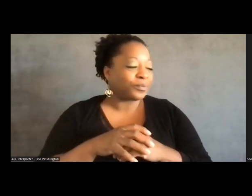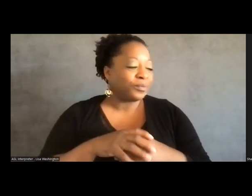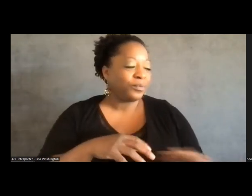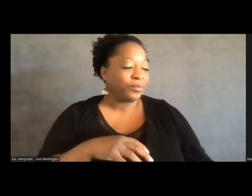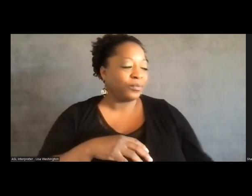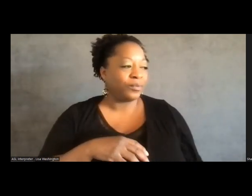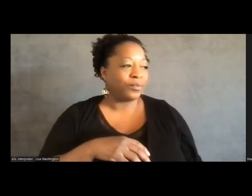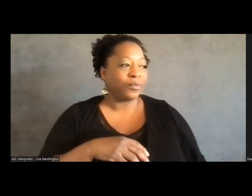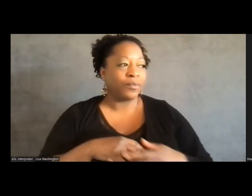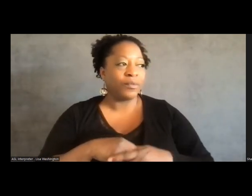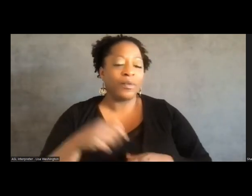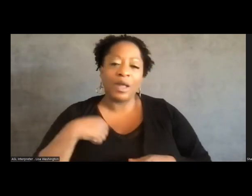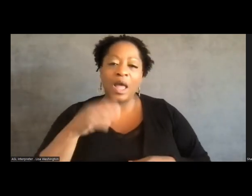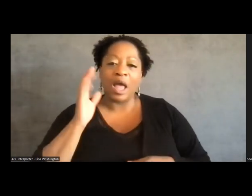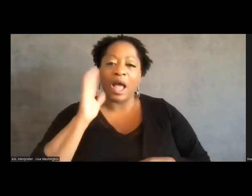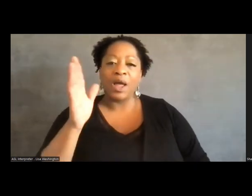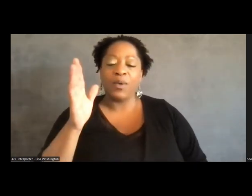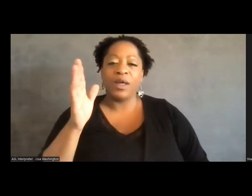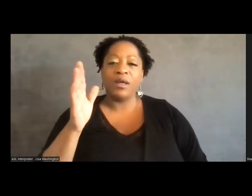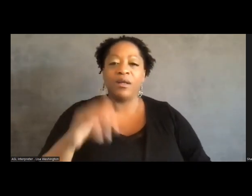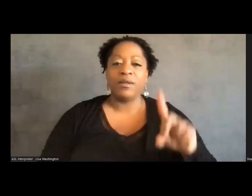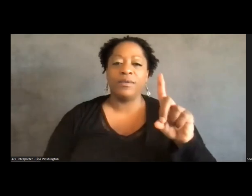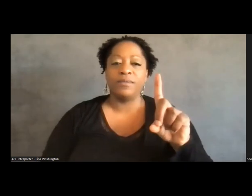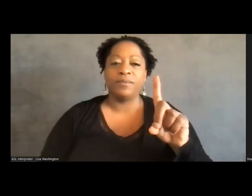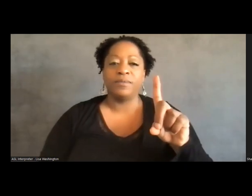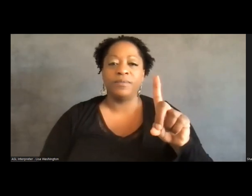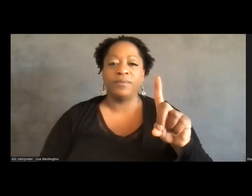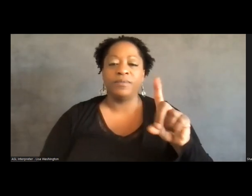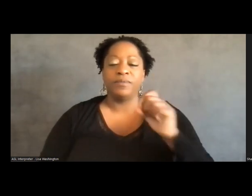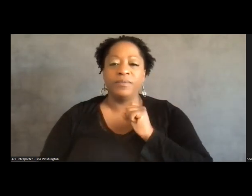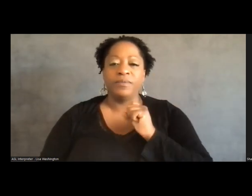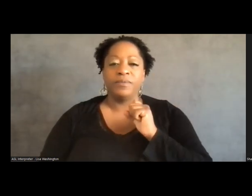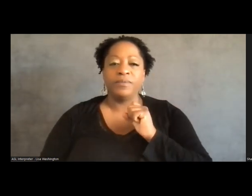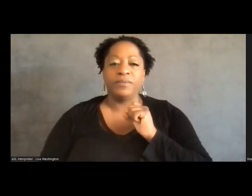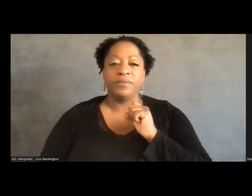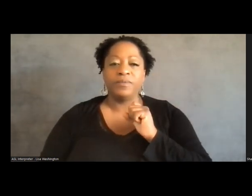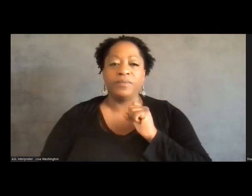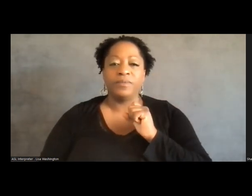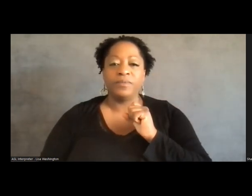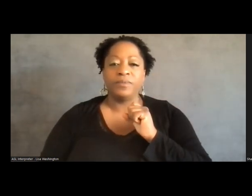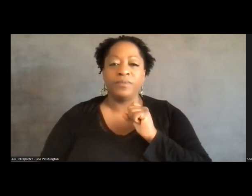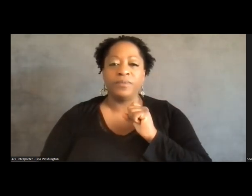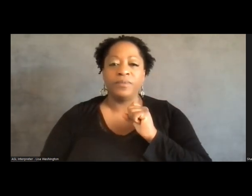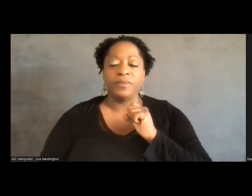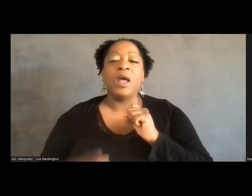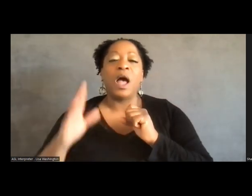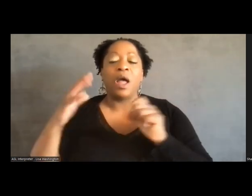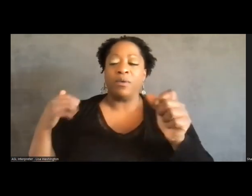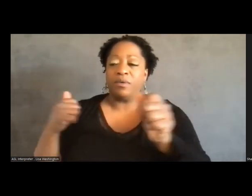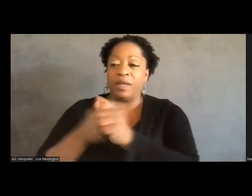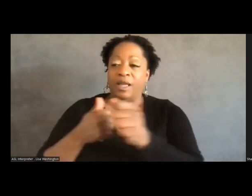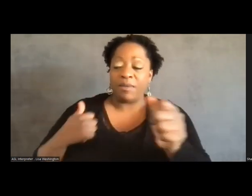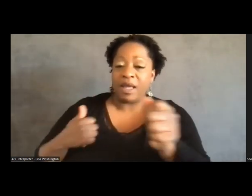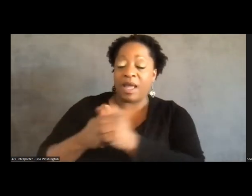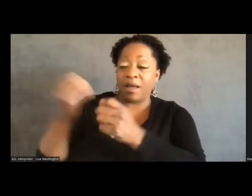I will try to keep me updated if,